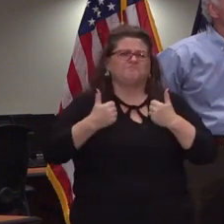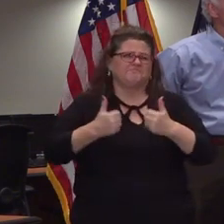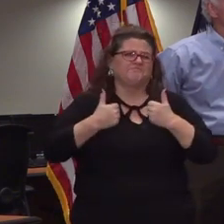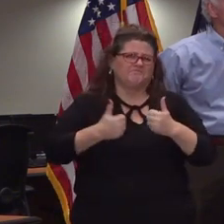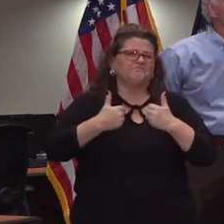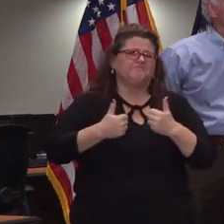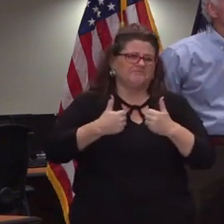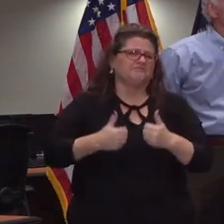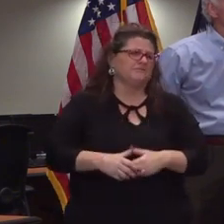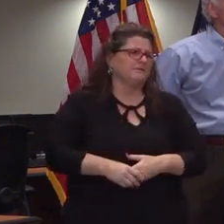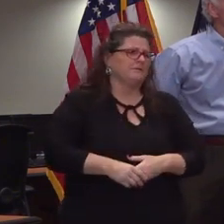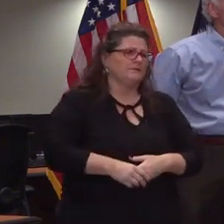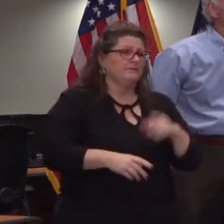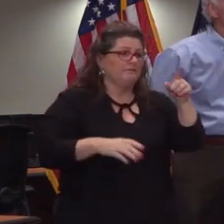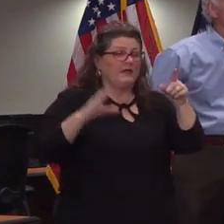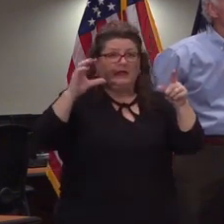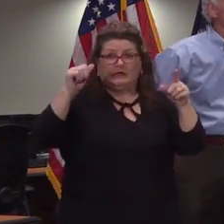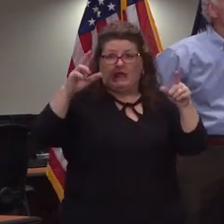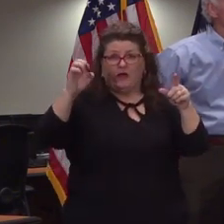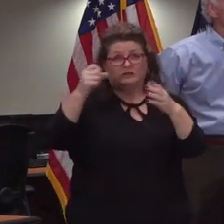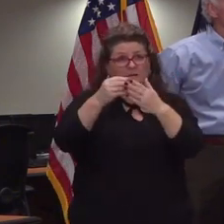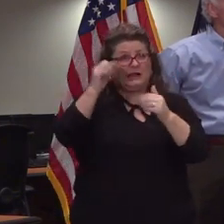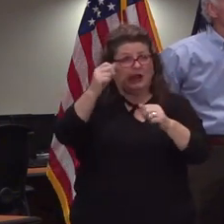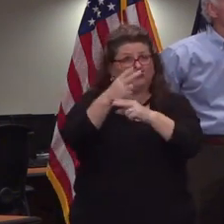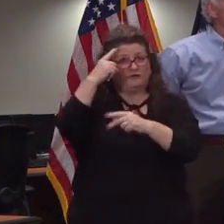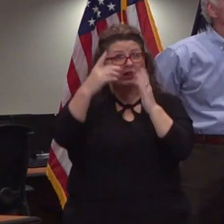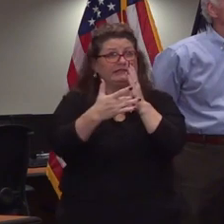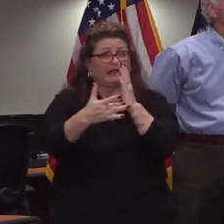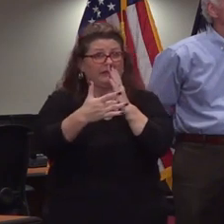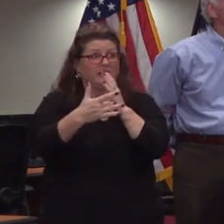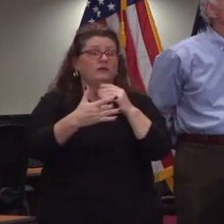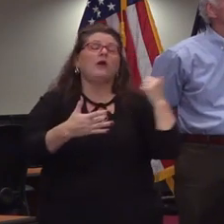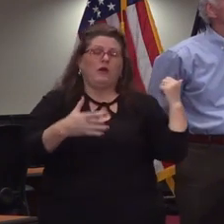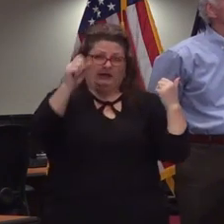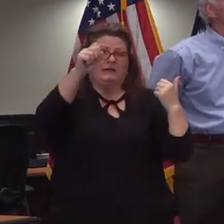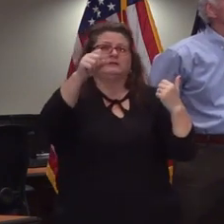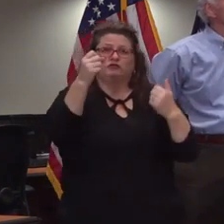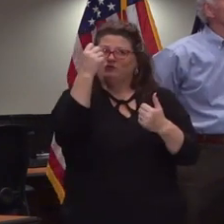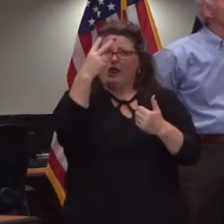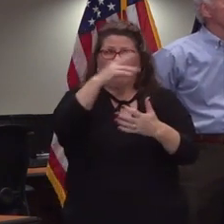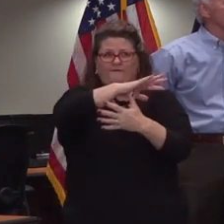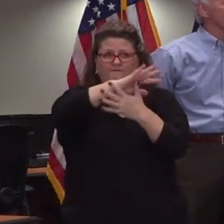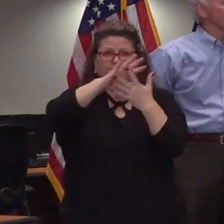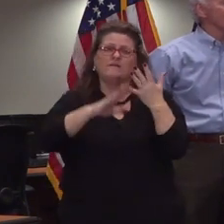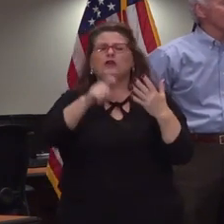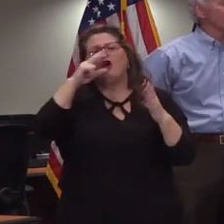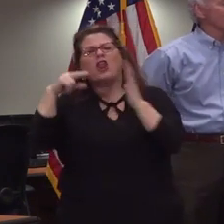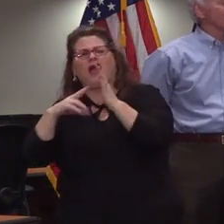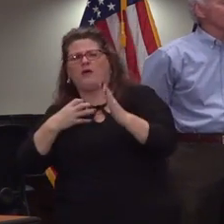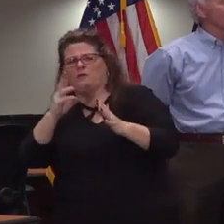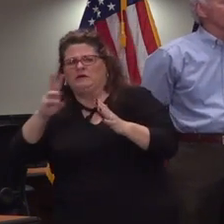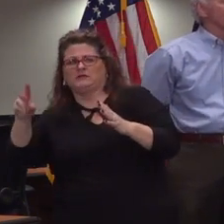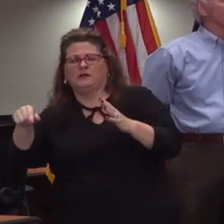stronger it's going to be funny can all be also be used for technology the money there are 12 different areas and again this is on our website there are